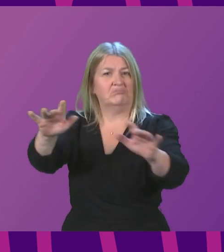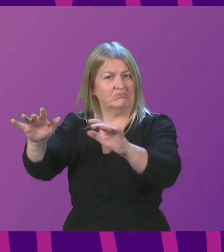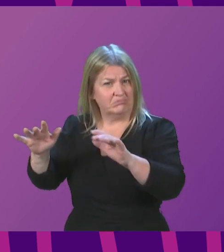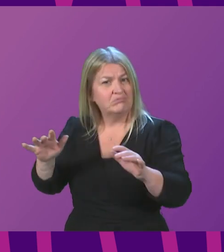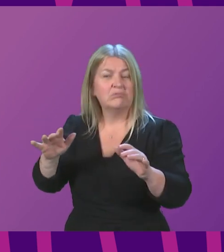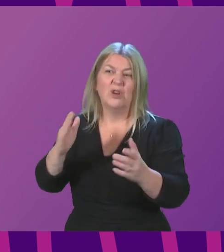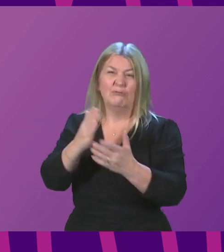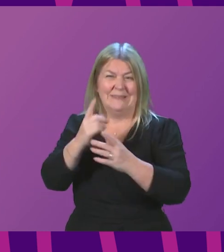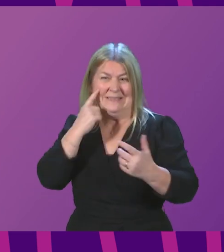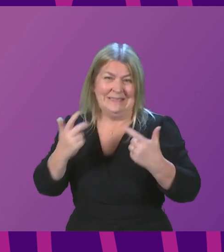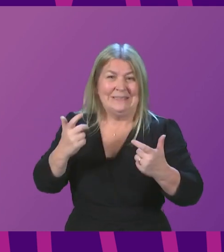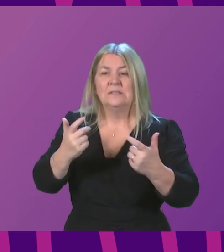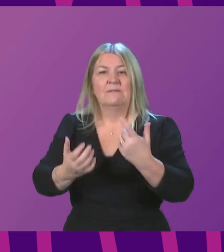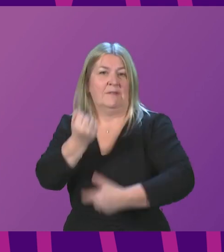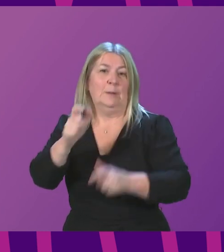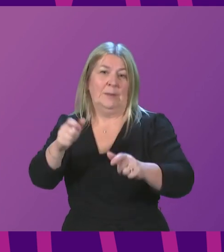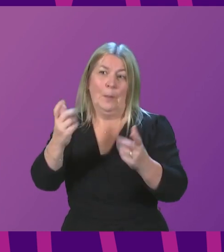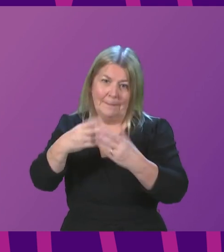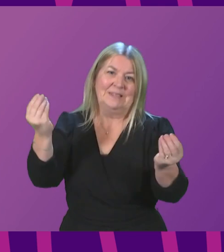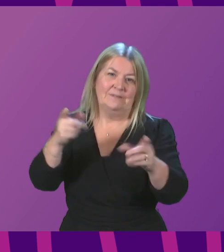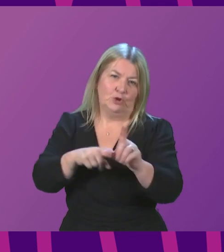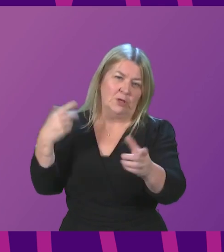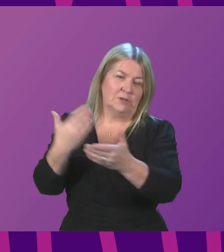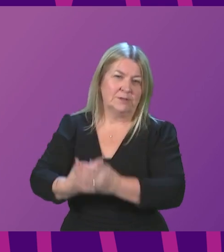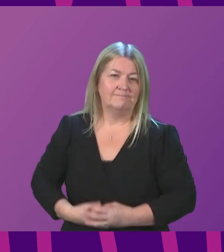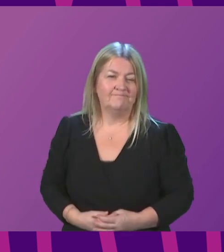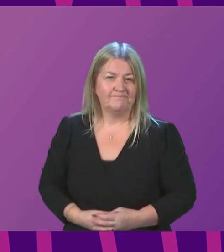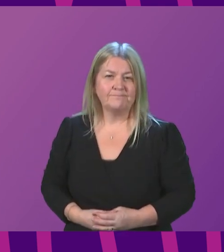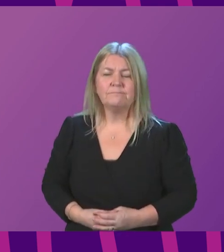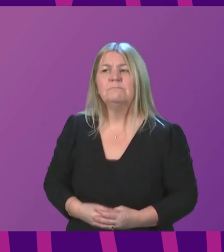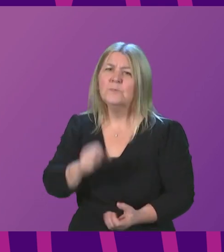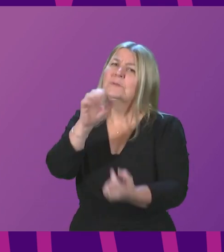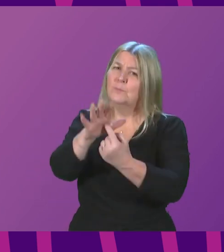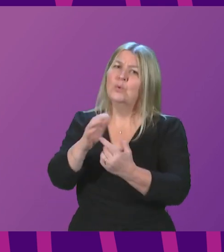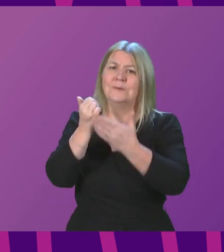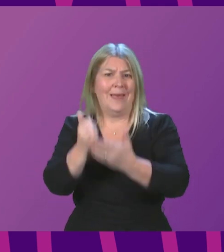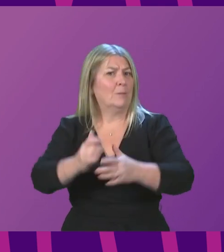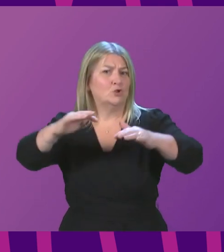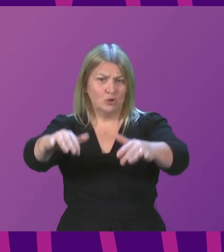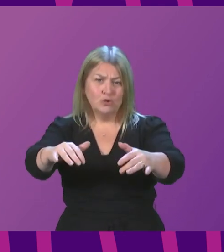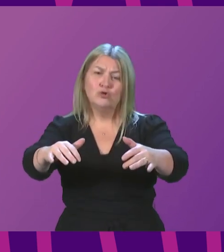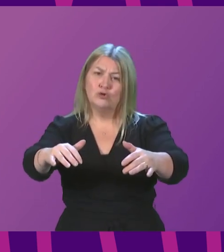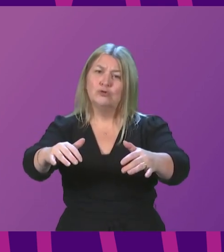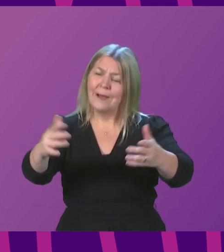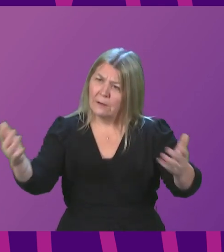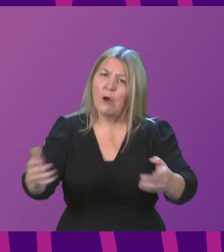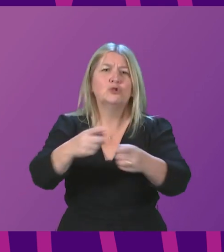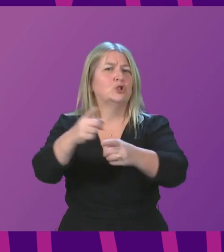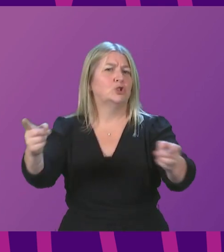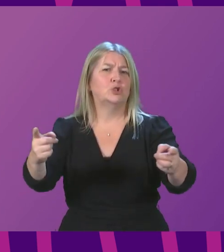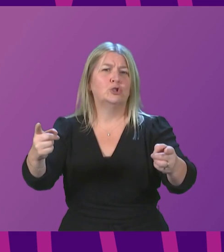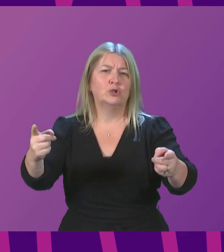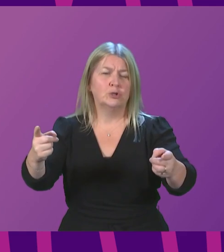missing and their families so that is important help that is there for people and I would encourage anybody